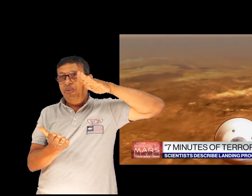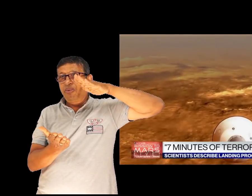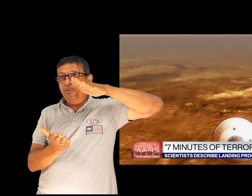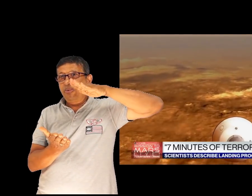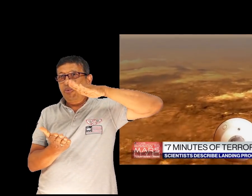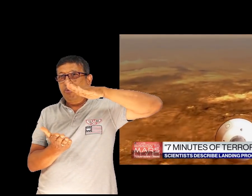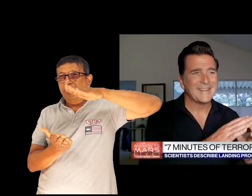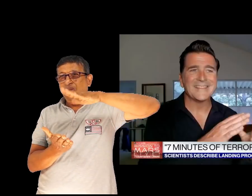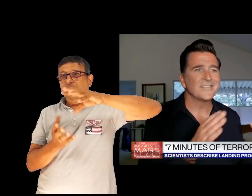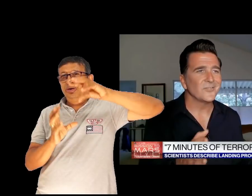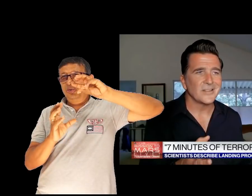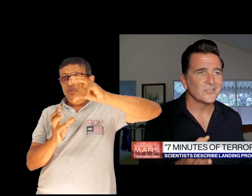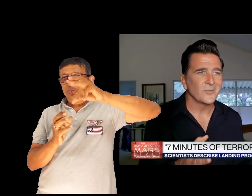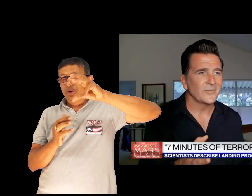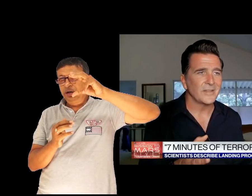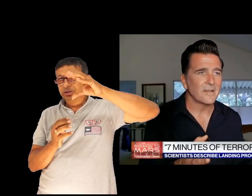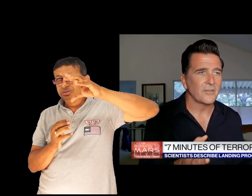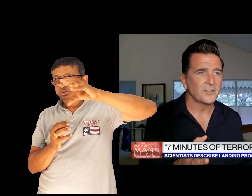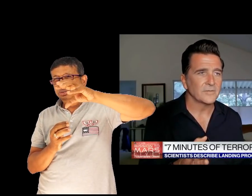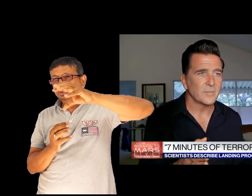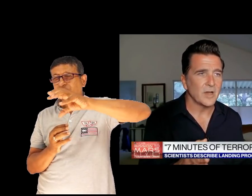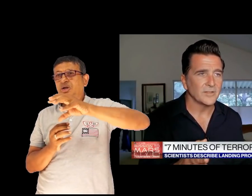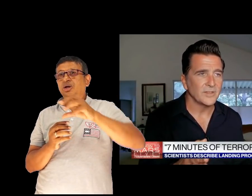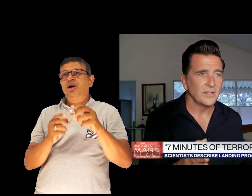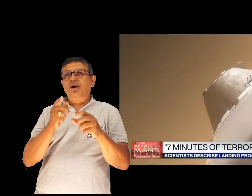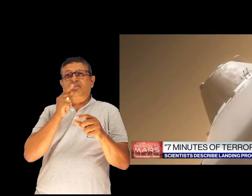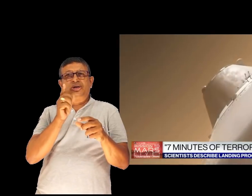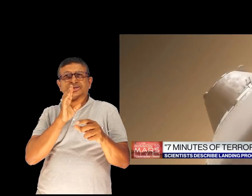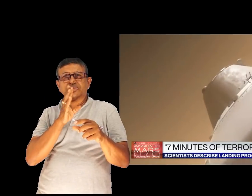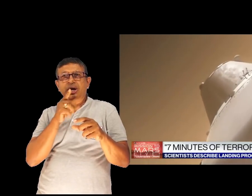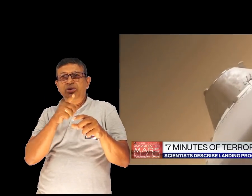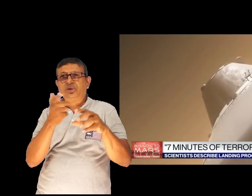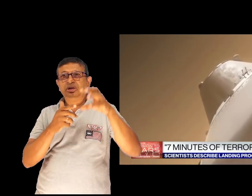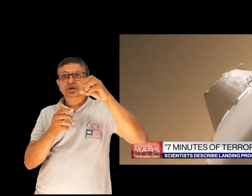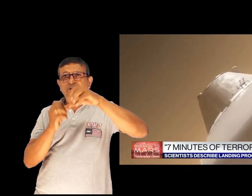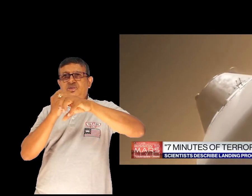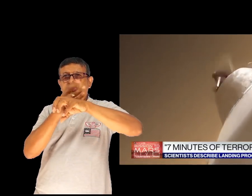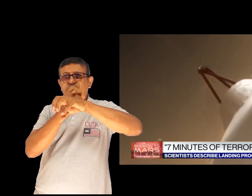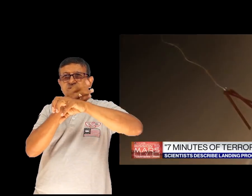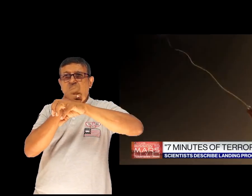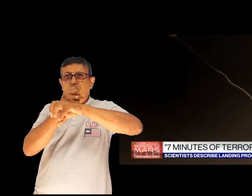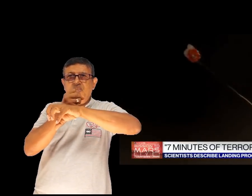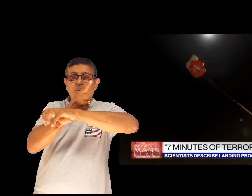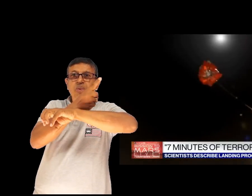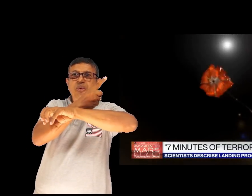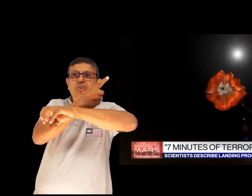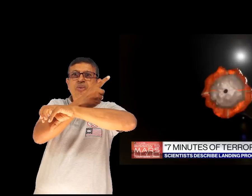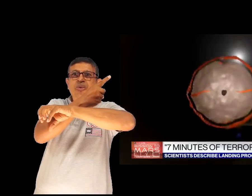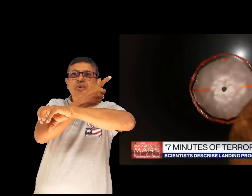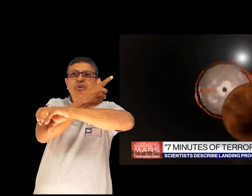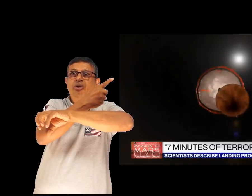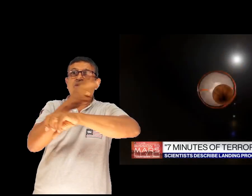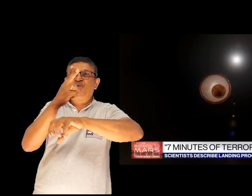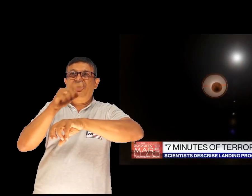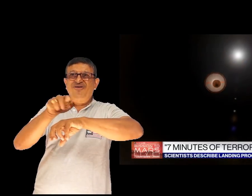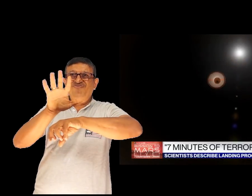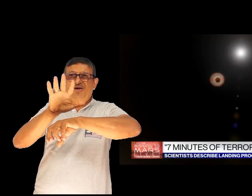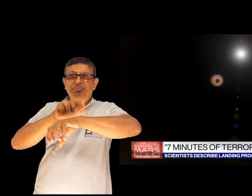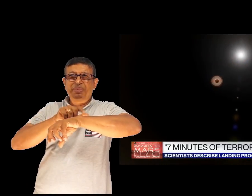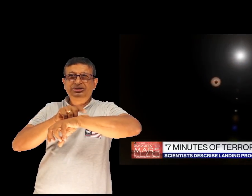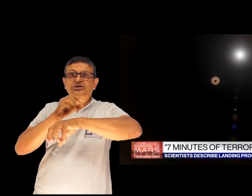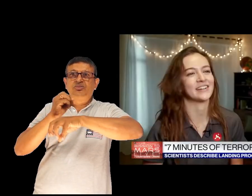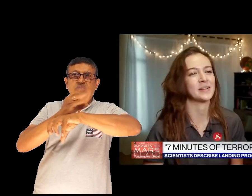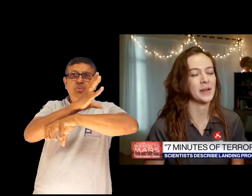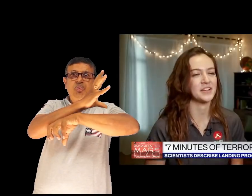to about 500 miles an hour but that's still not slow enough to land on the surface of mars so we have to open up a parachute we're deploying the largest